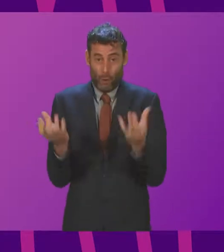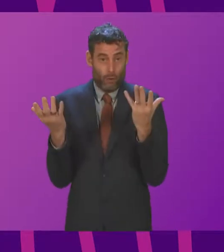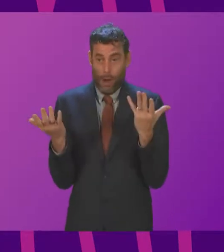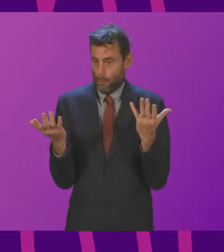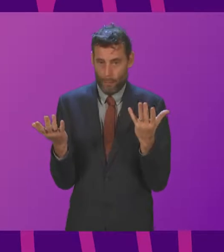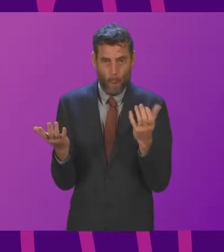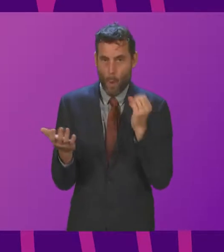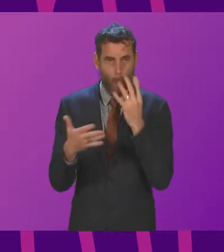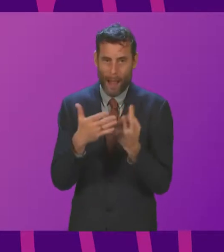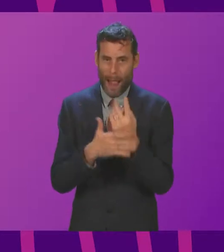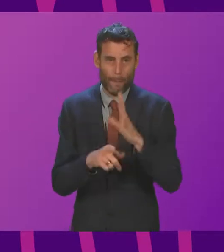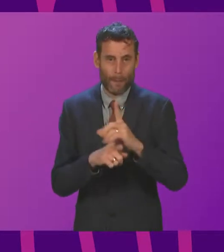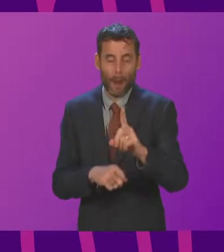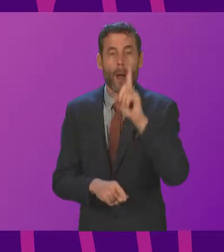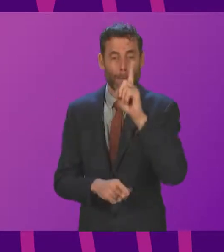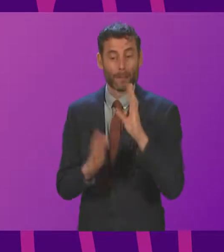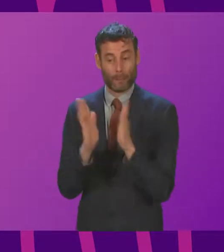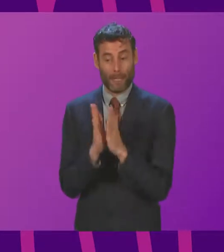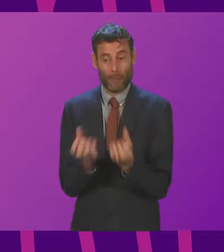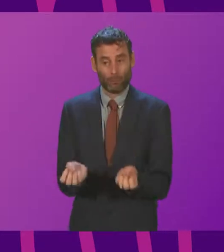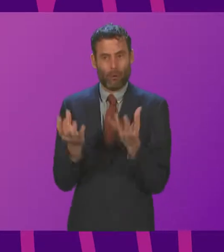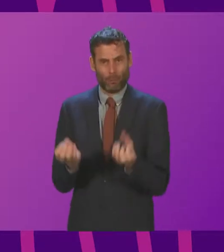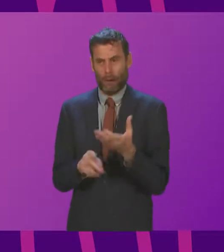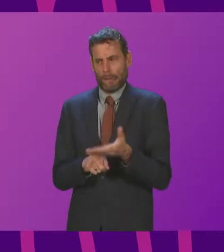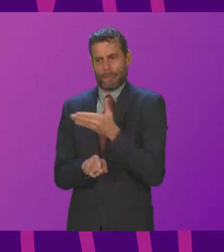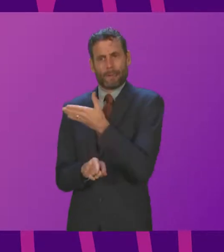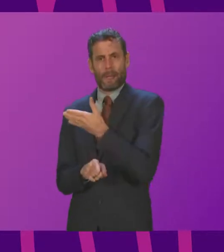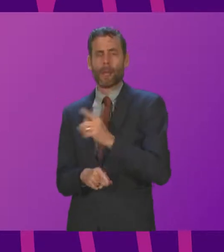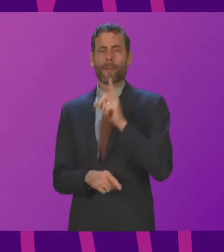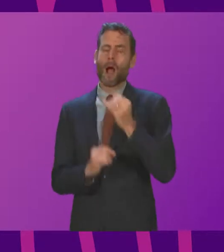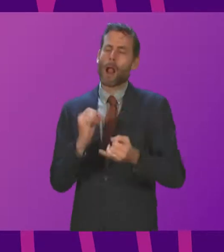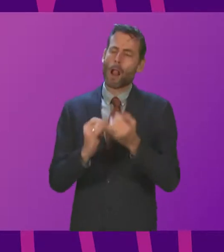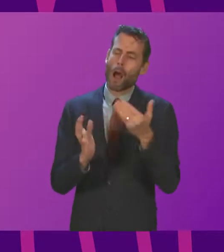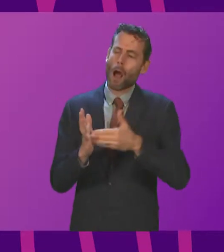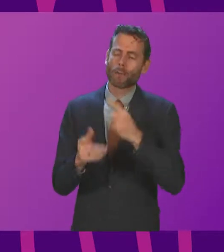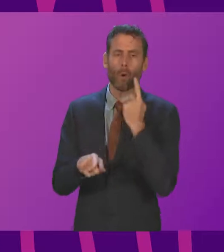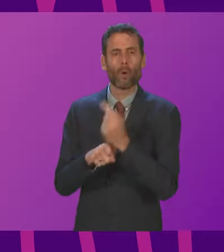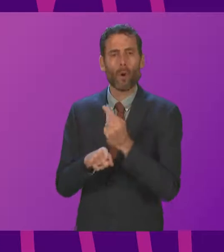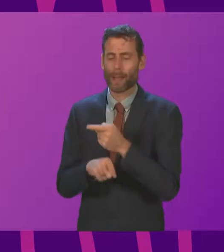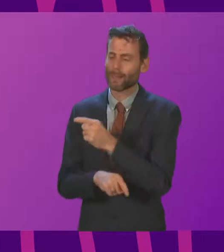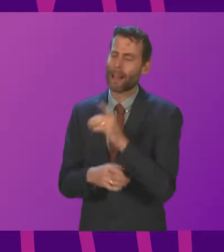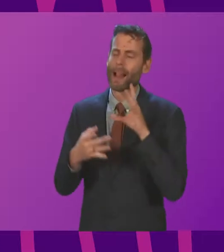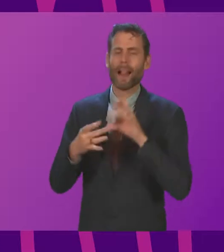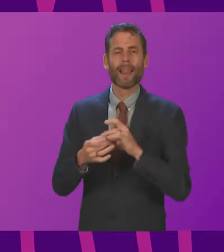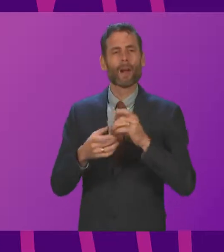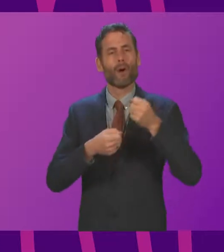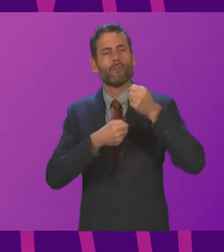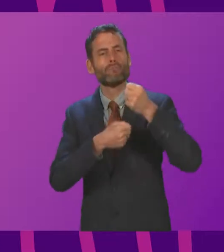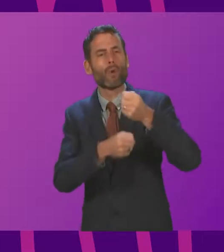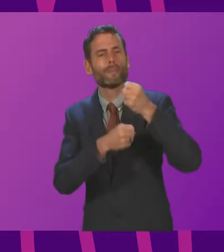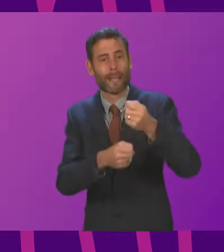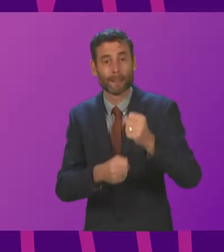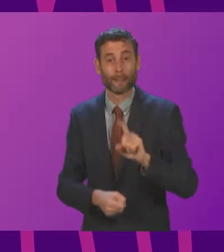that has been suffered now for some time. Finally, Presiding Officer, on the issue of protests, in a